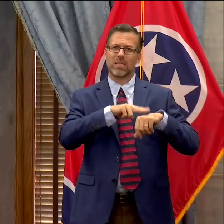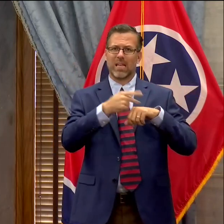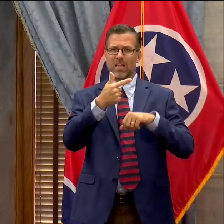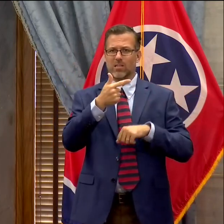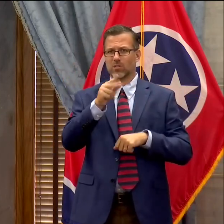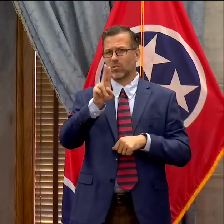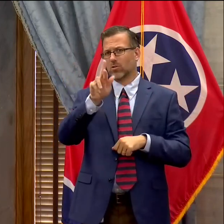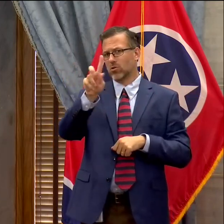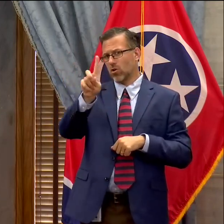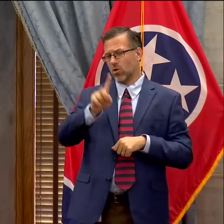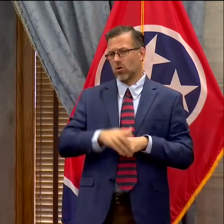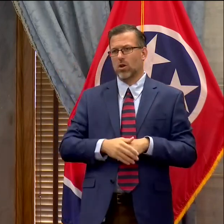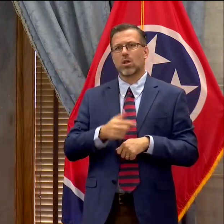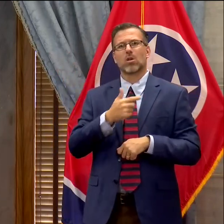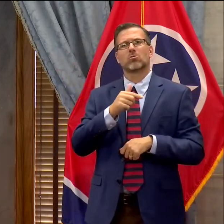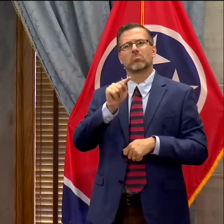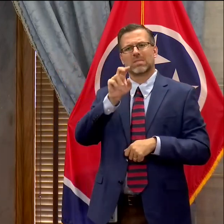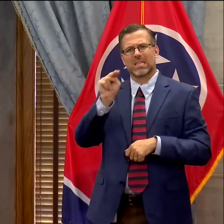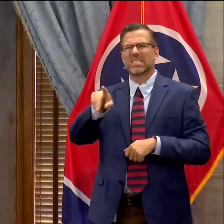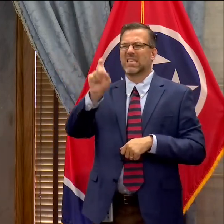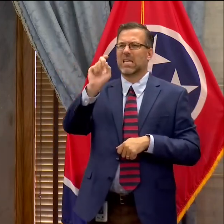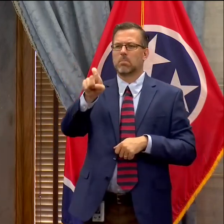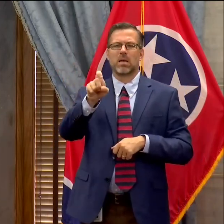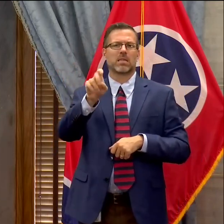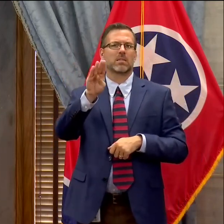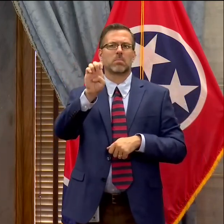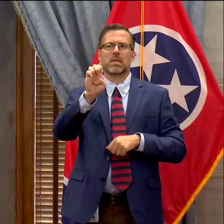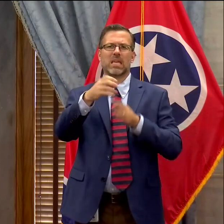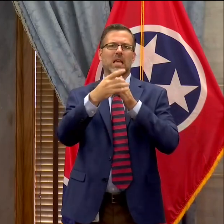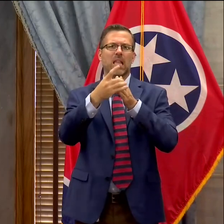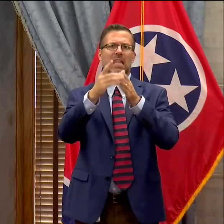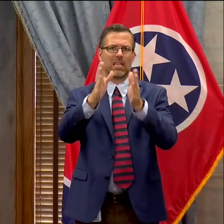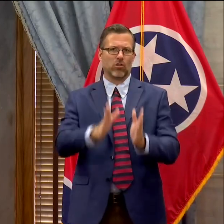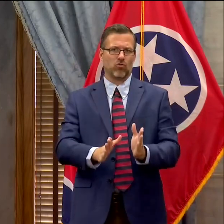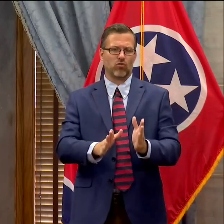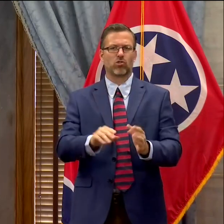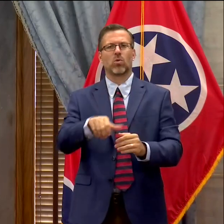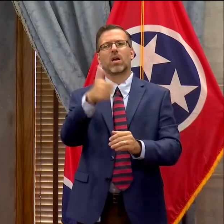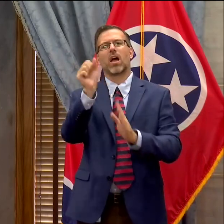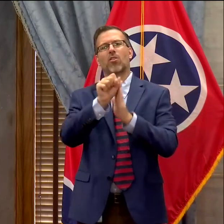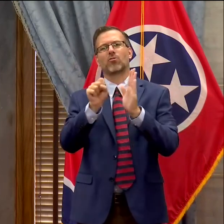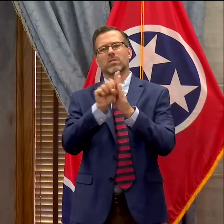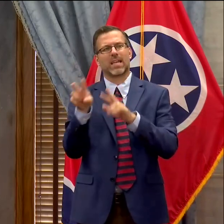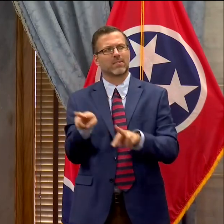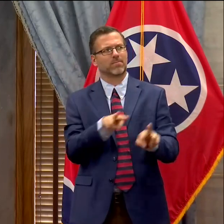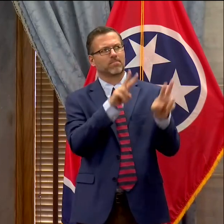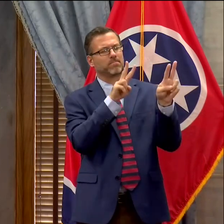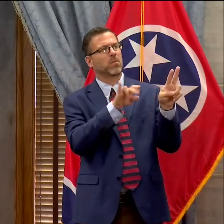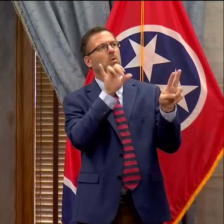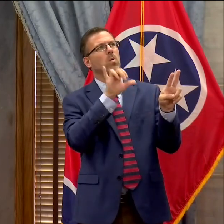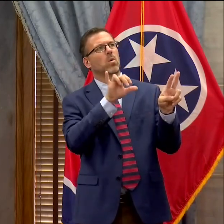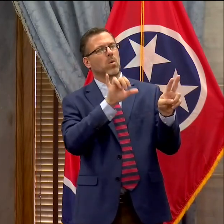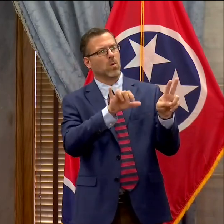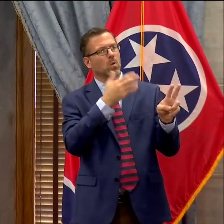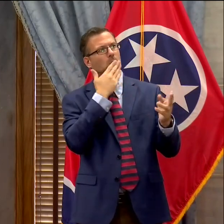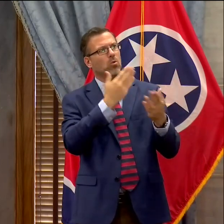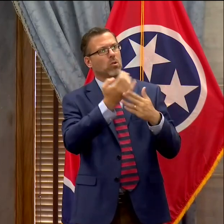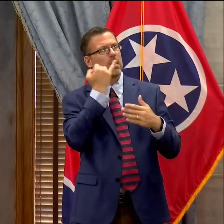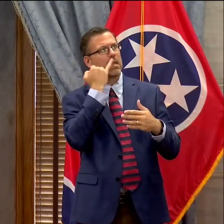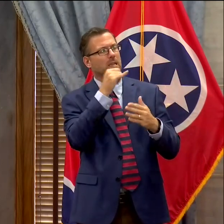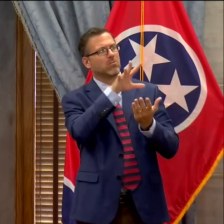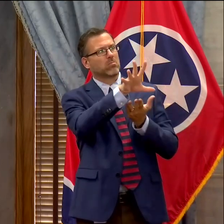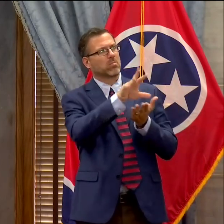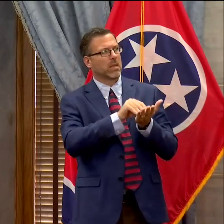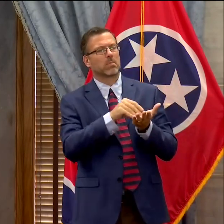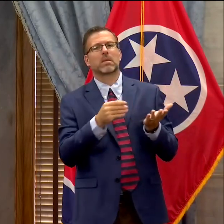example, as the governor talked about the executive order, and we've had numerous support, a lot of support from our